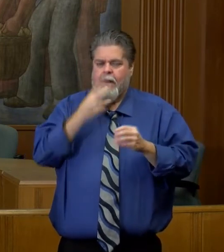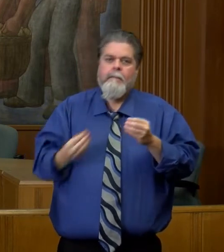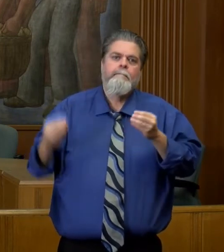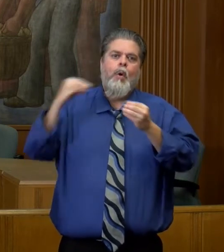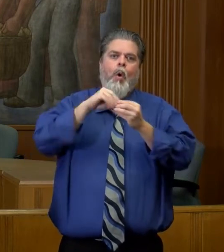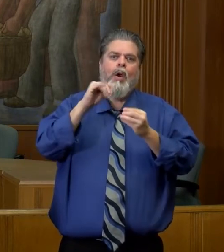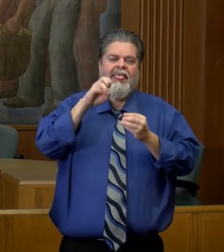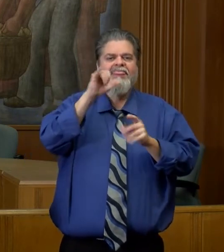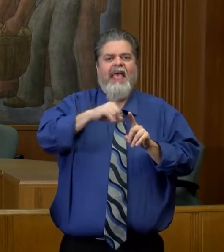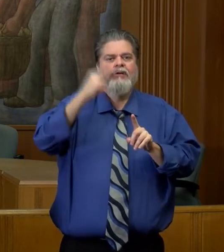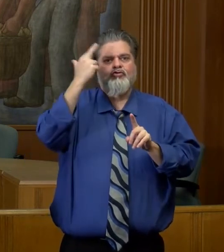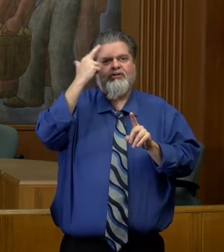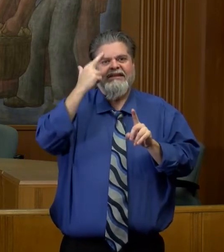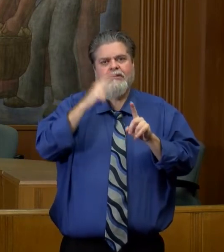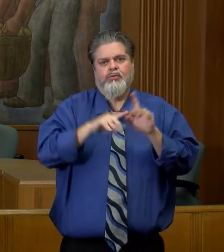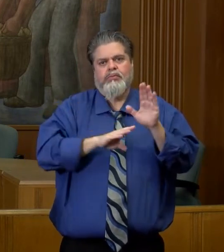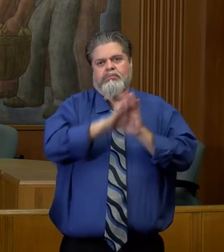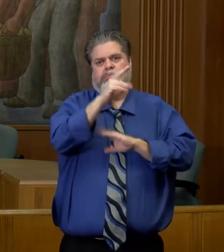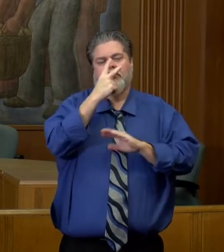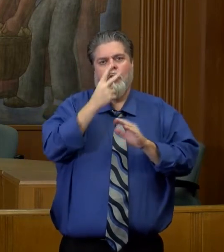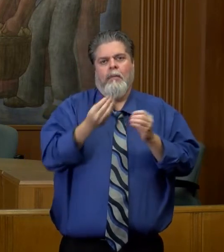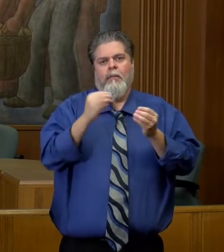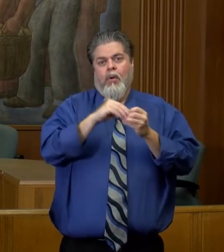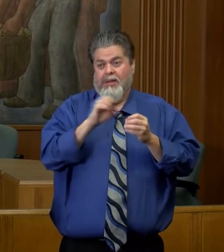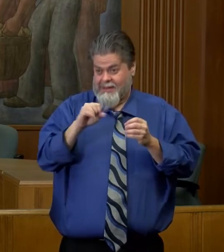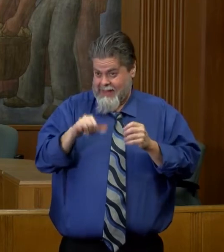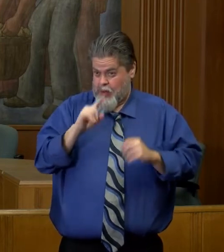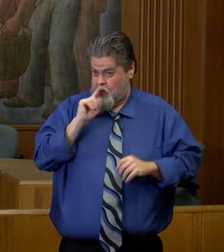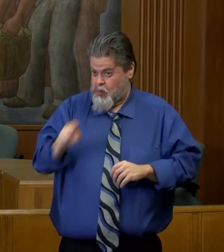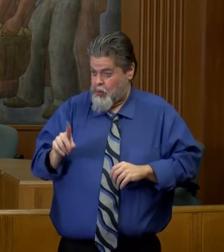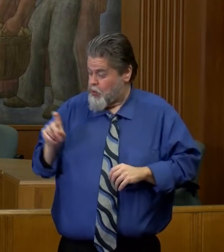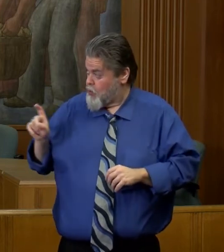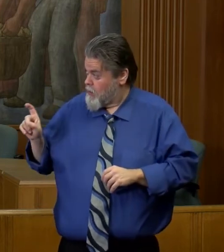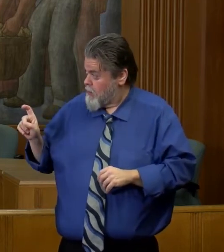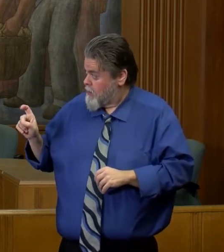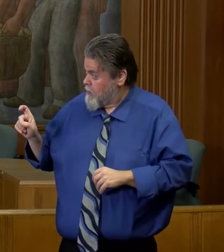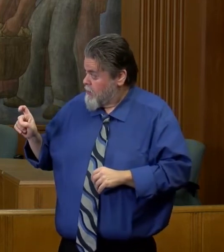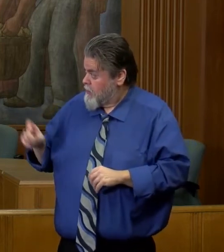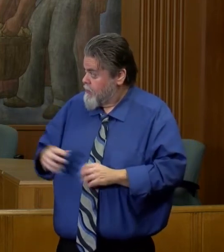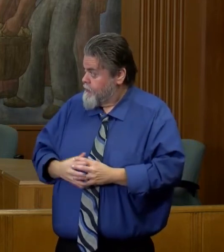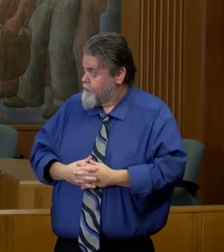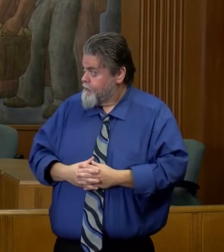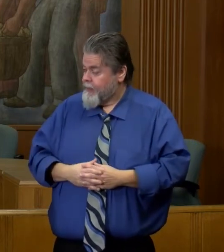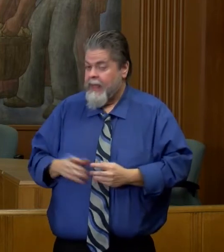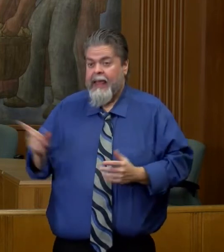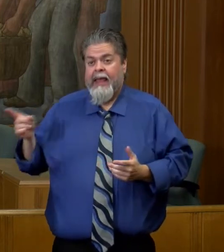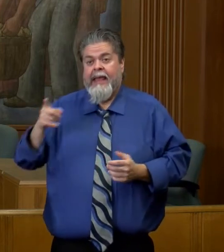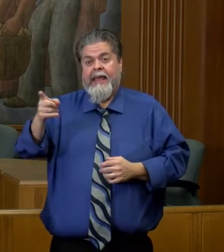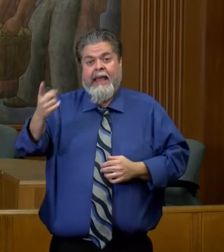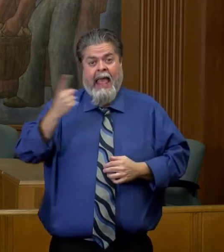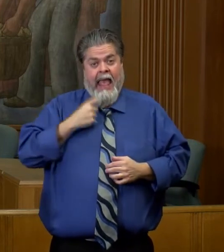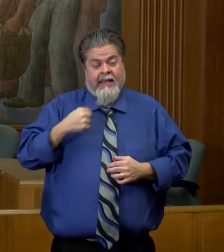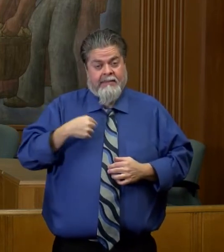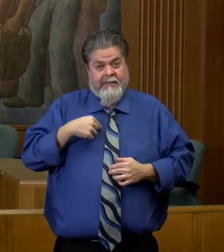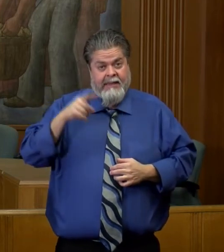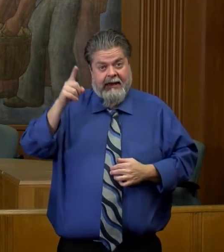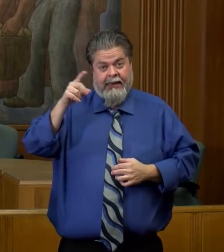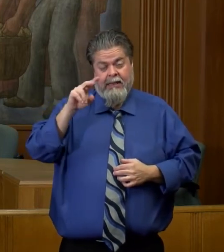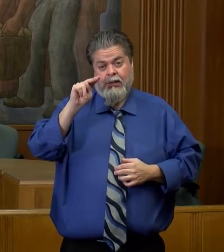more cases. Is she correct on the science and medicine on that? So the question was,